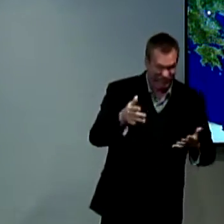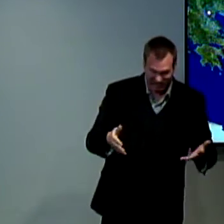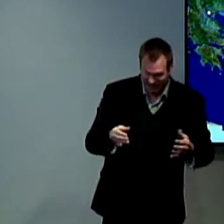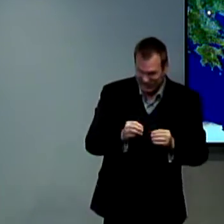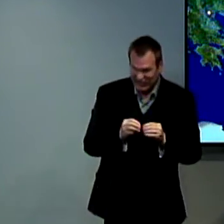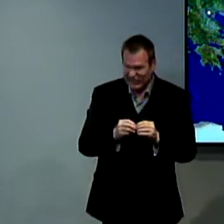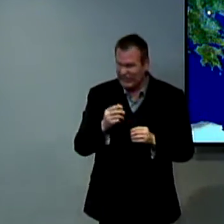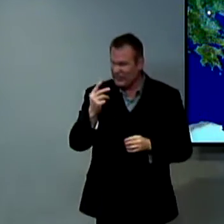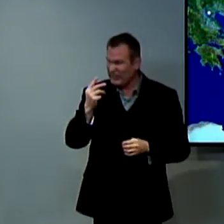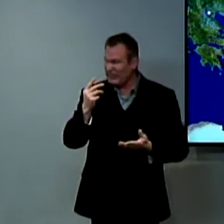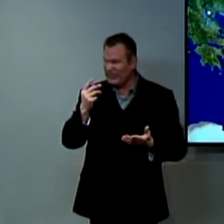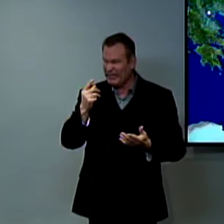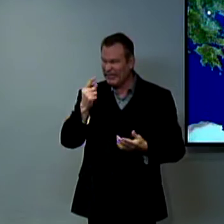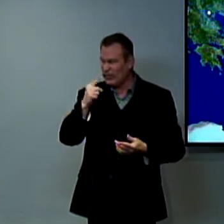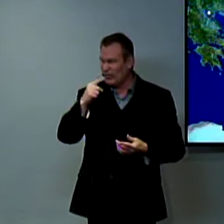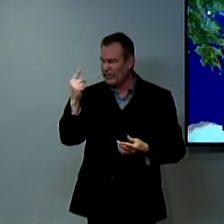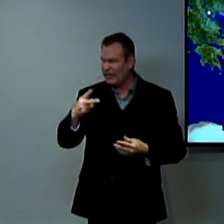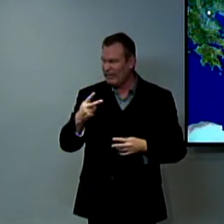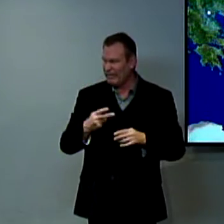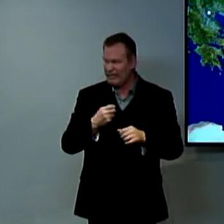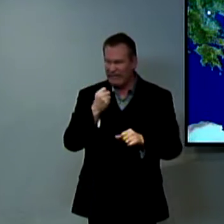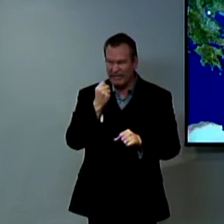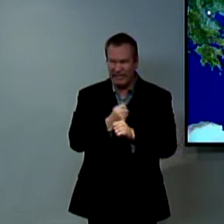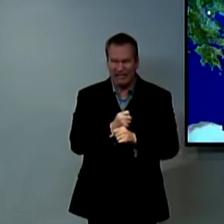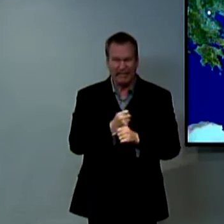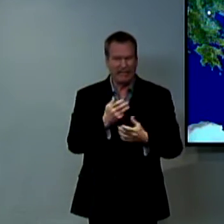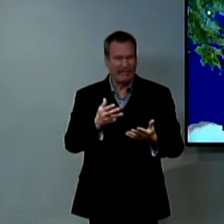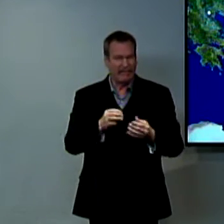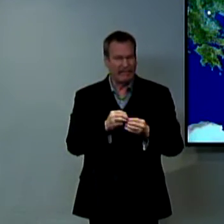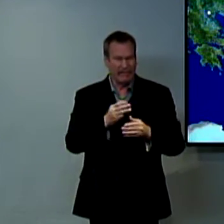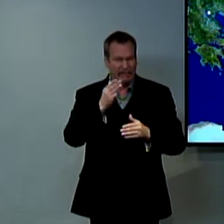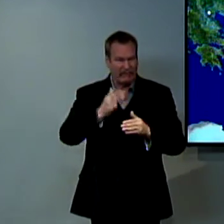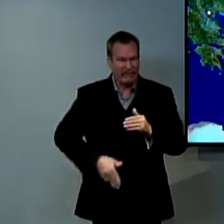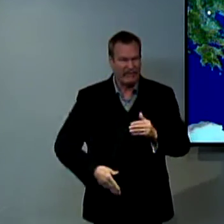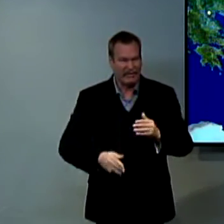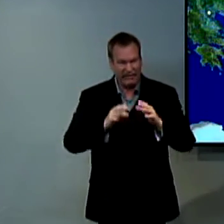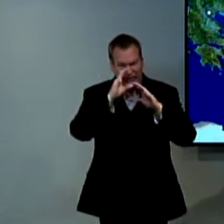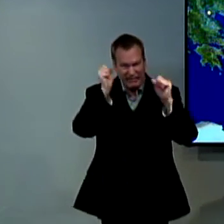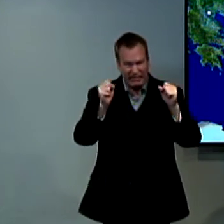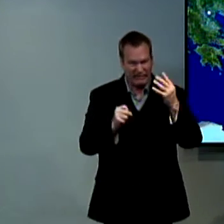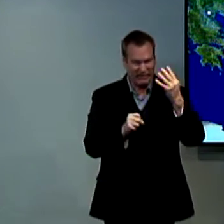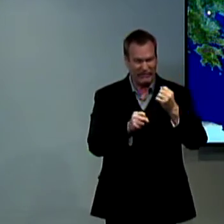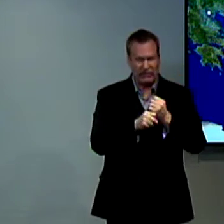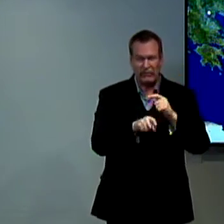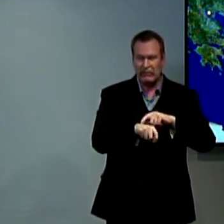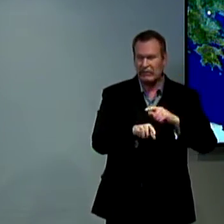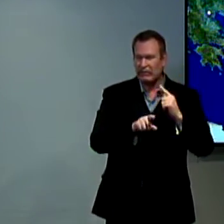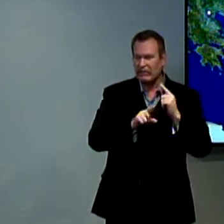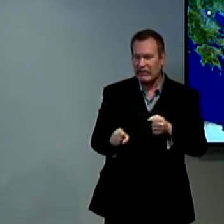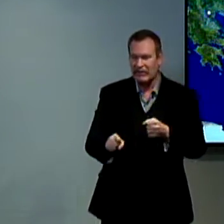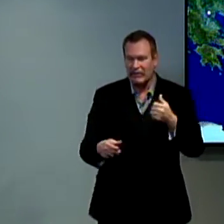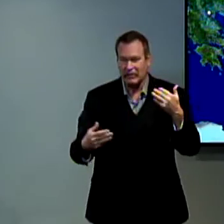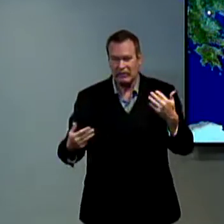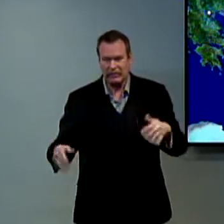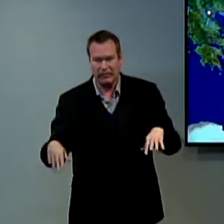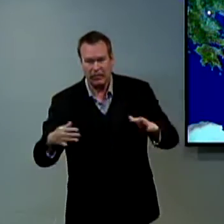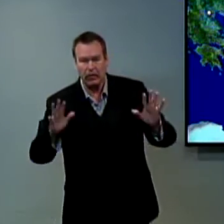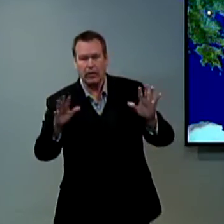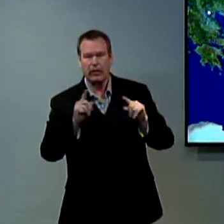to go try again in 2020 or whatever you know it depends on how many votes she gets and how this works out